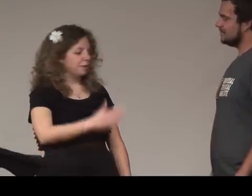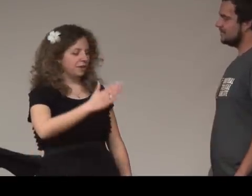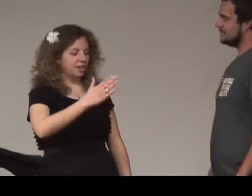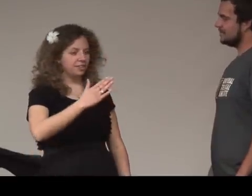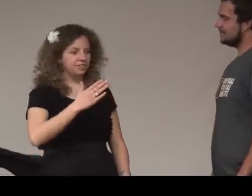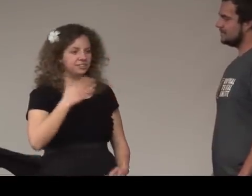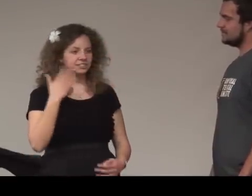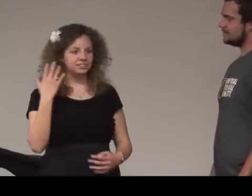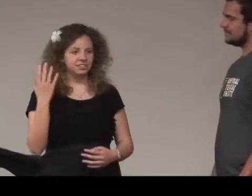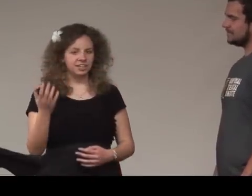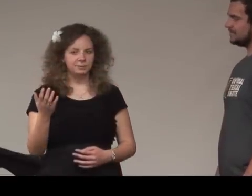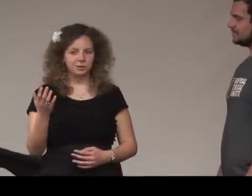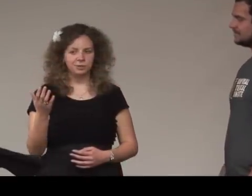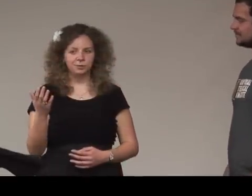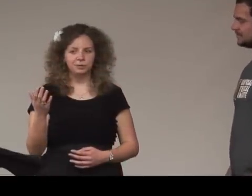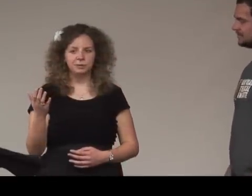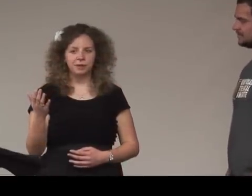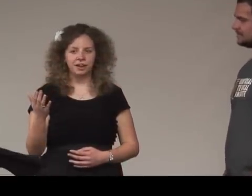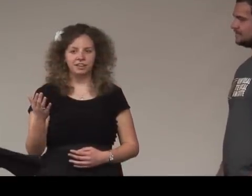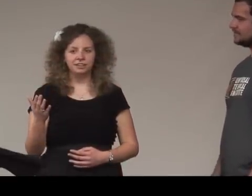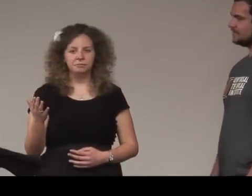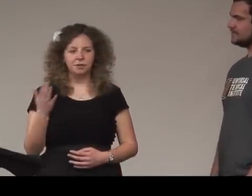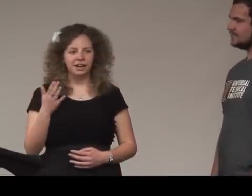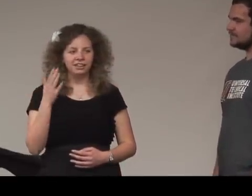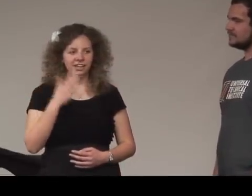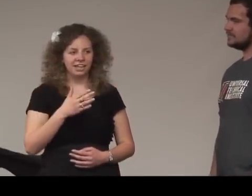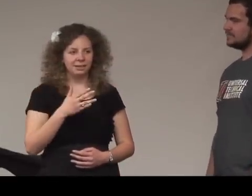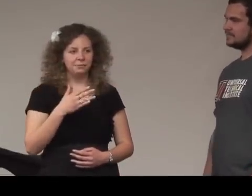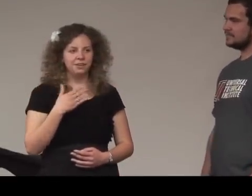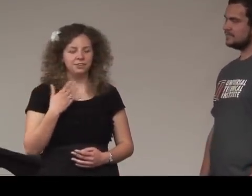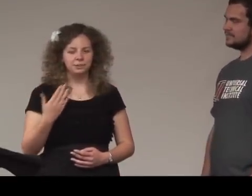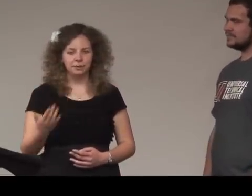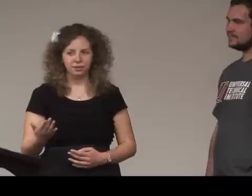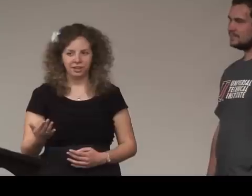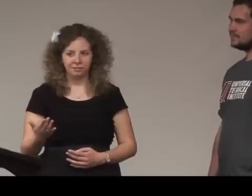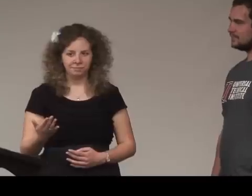and then this the next person will respond my name and spell your name